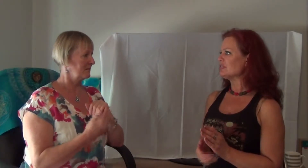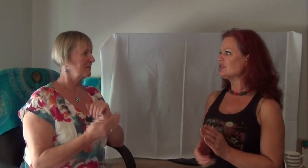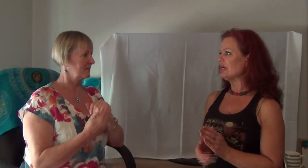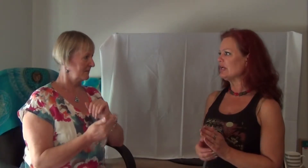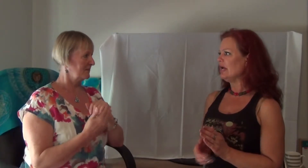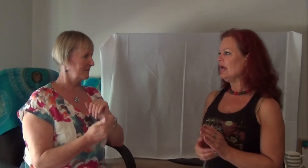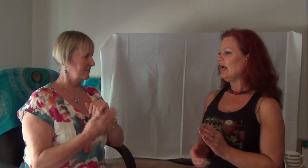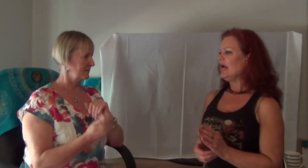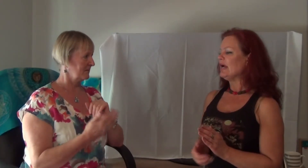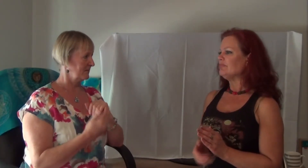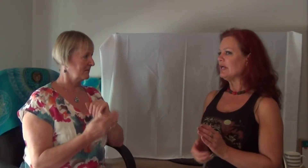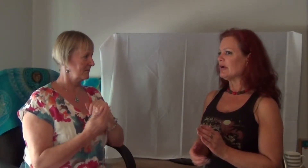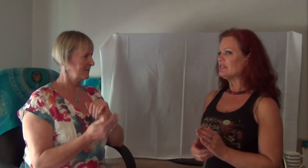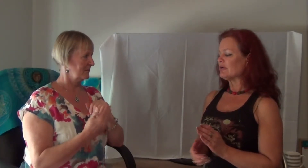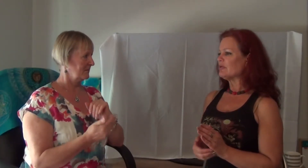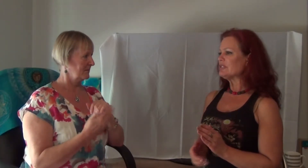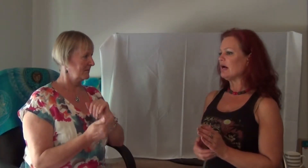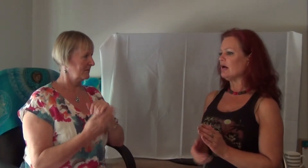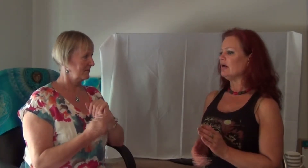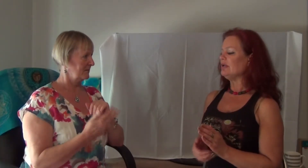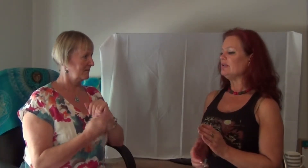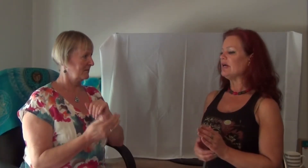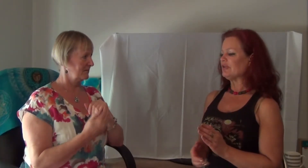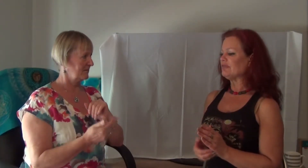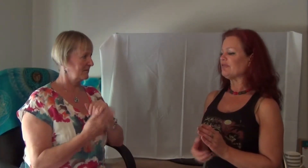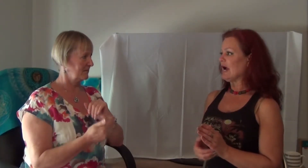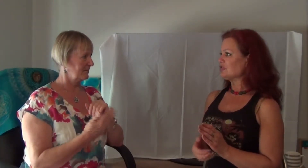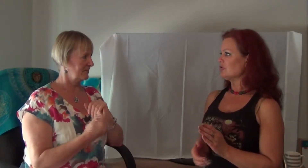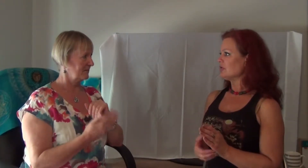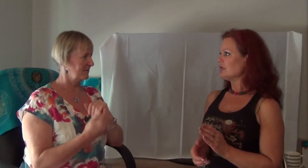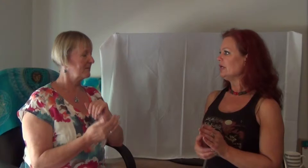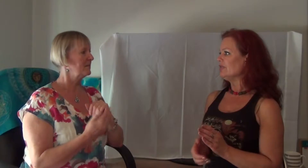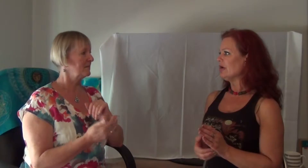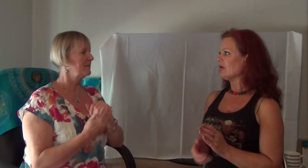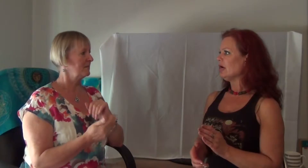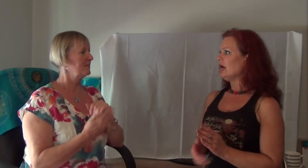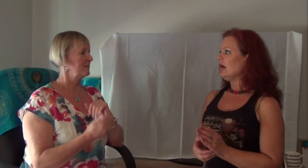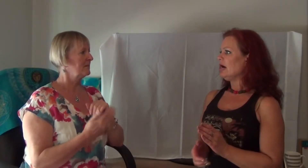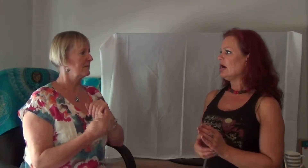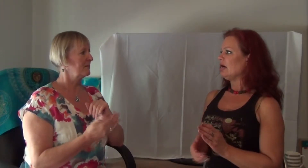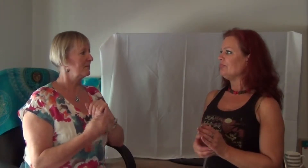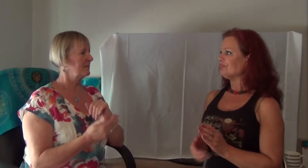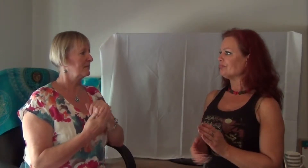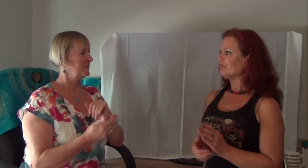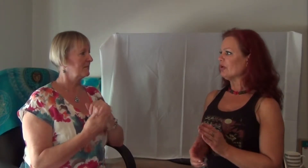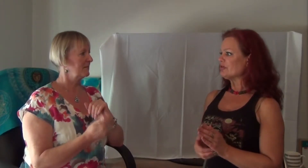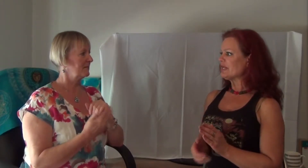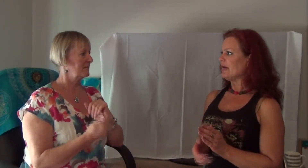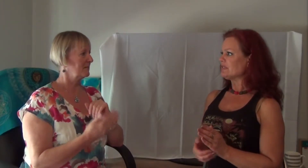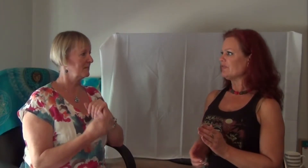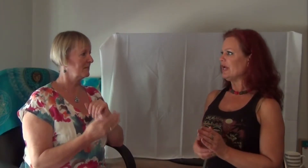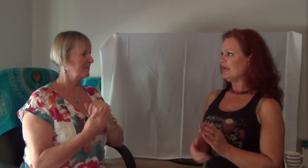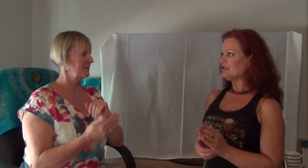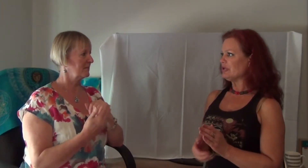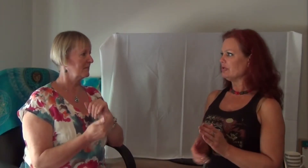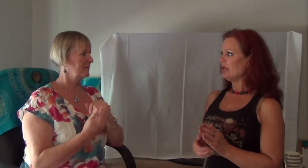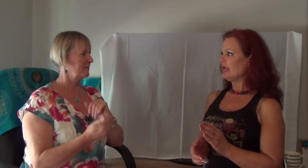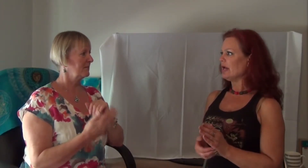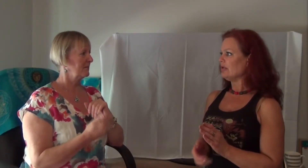stitching and because there was a definite fracture in there, there's calcification and,